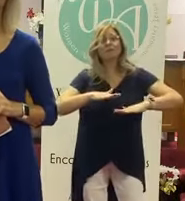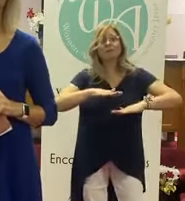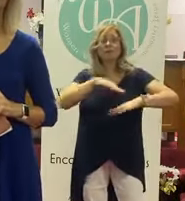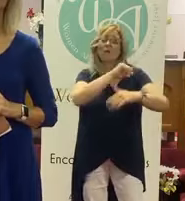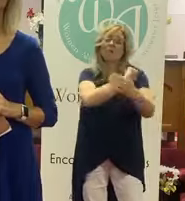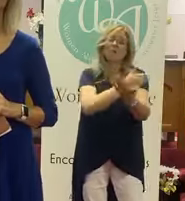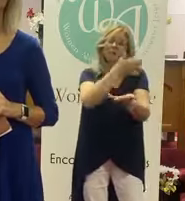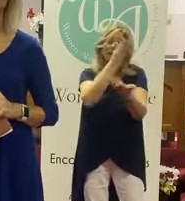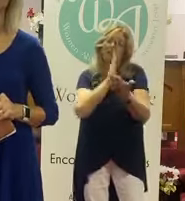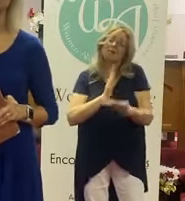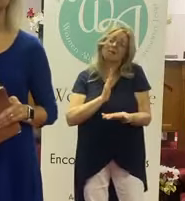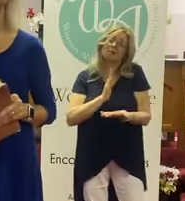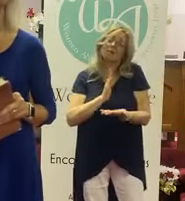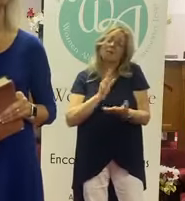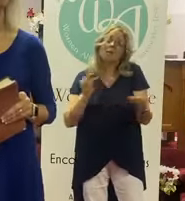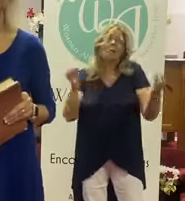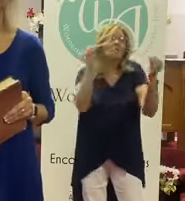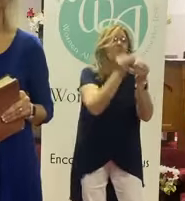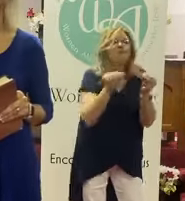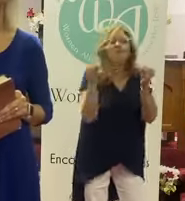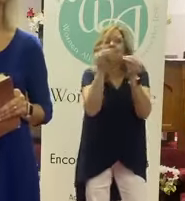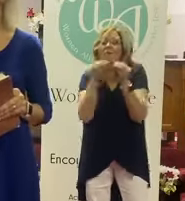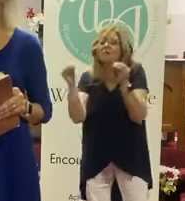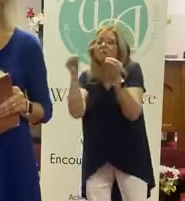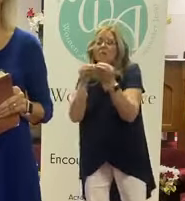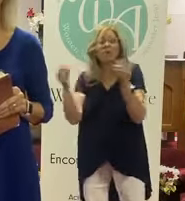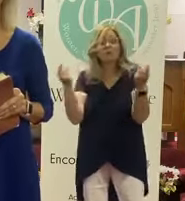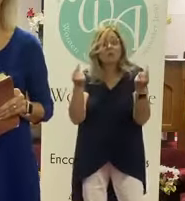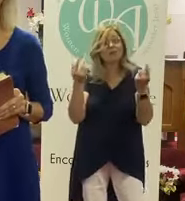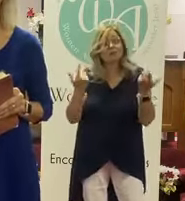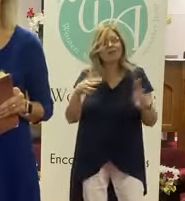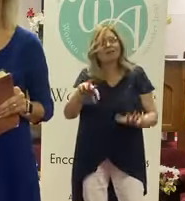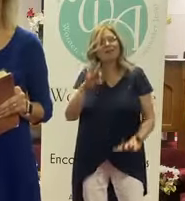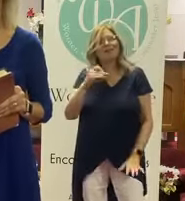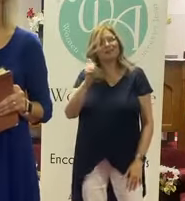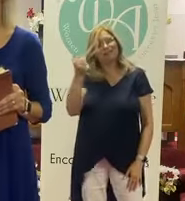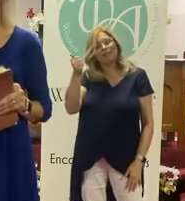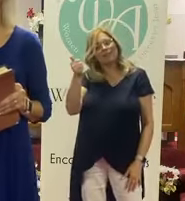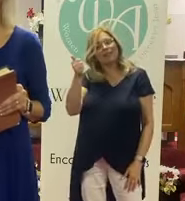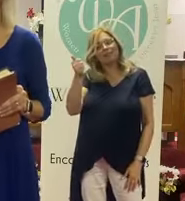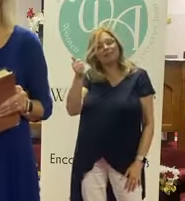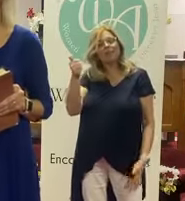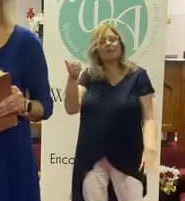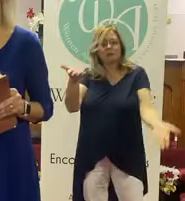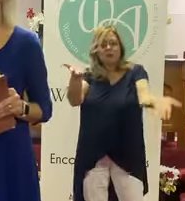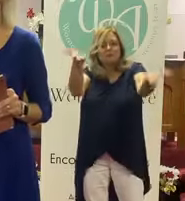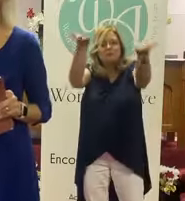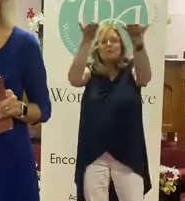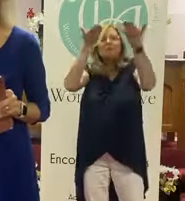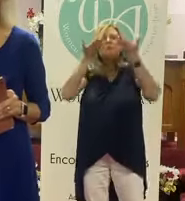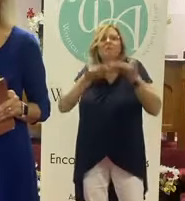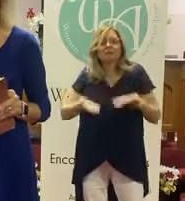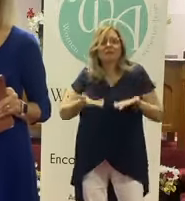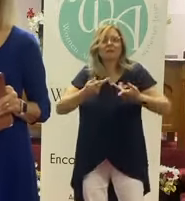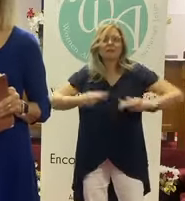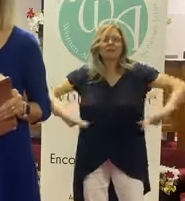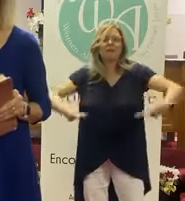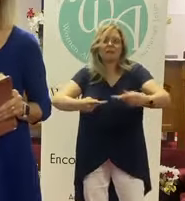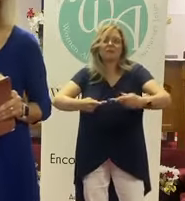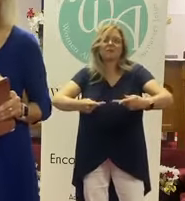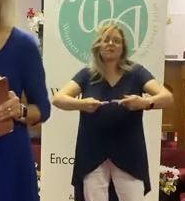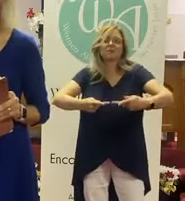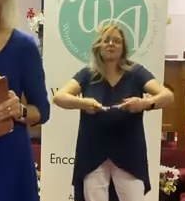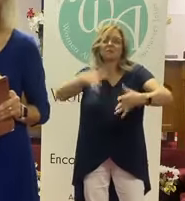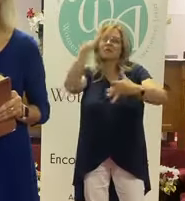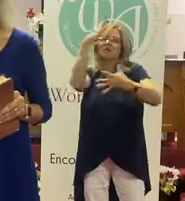Almighty God. And the more you do that, I've found that that in itself brings me to that place where my faith